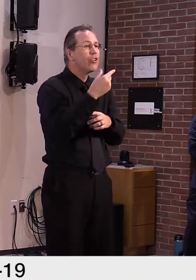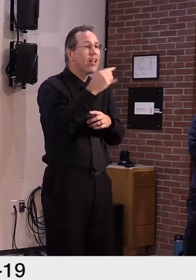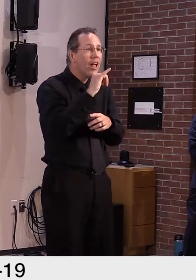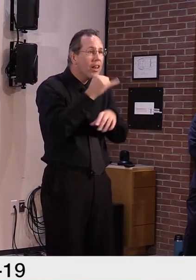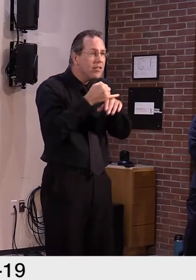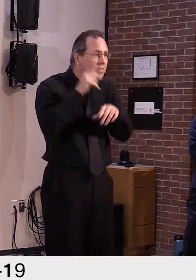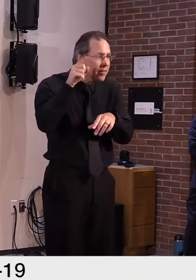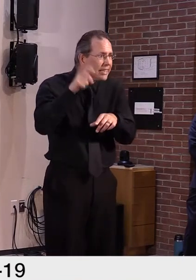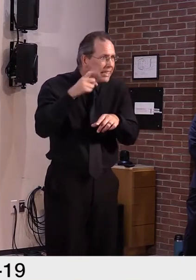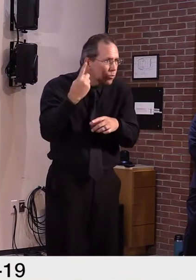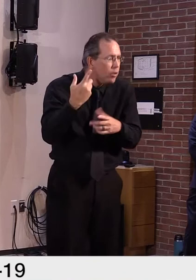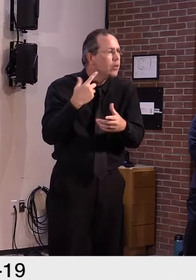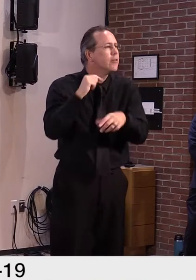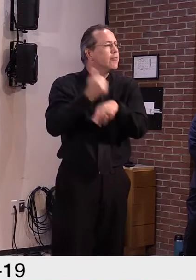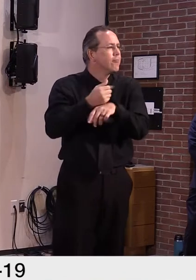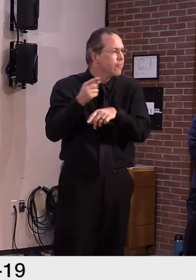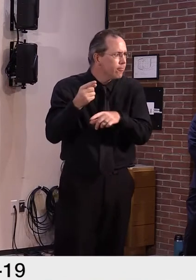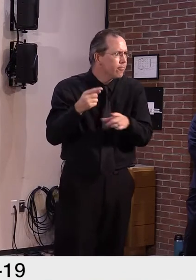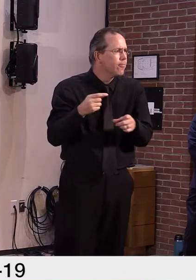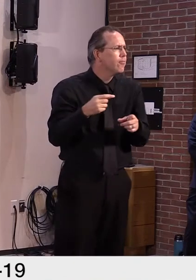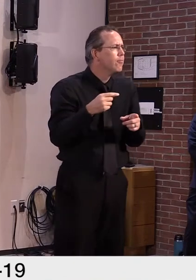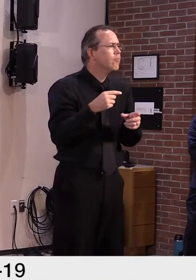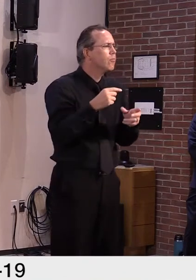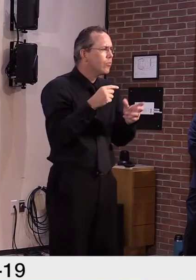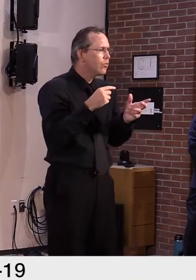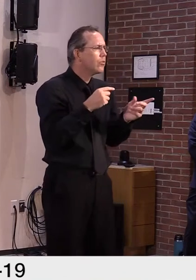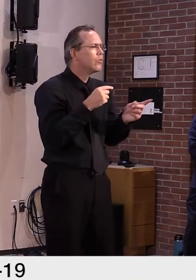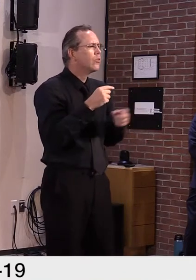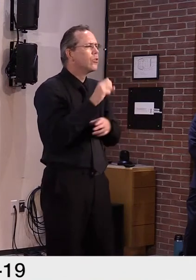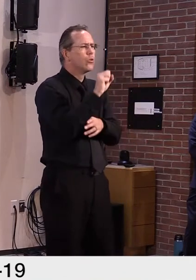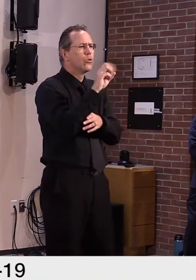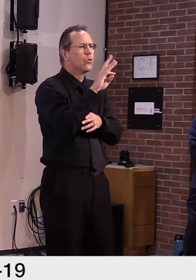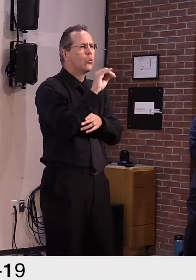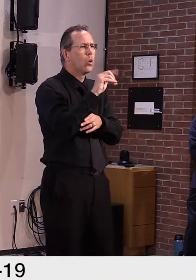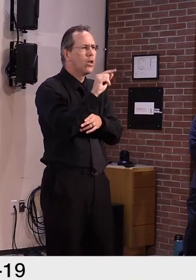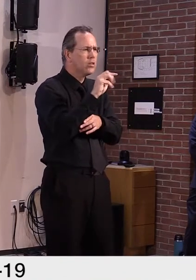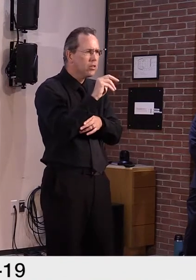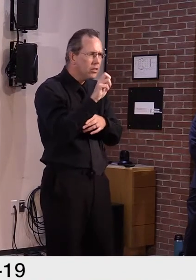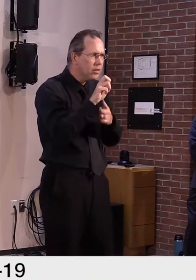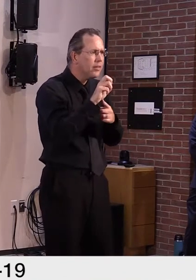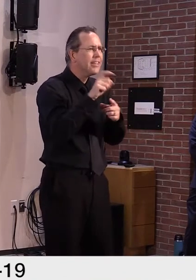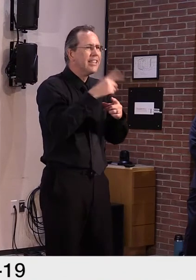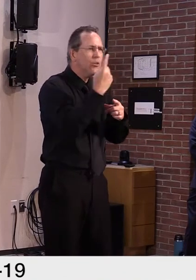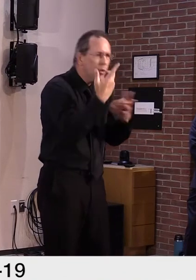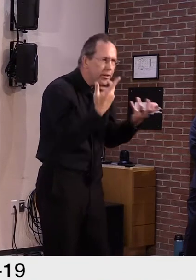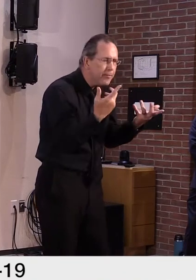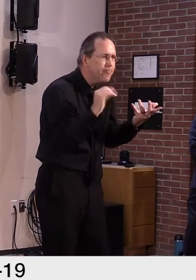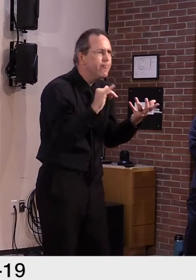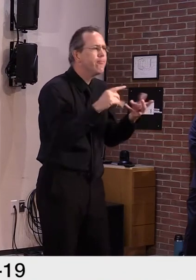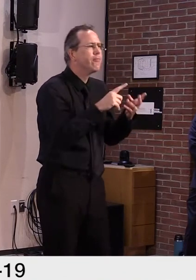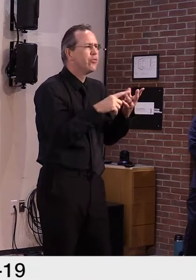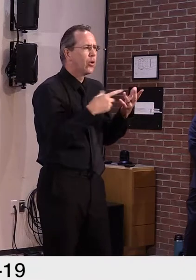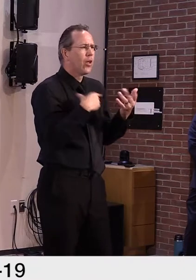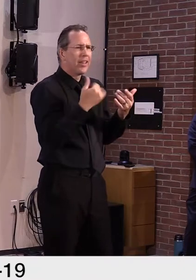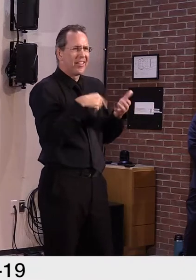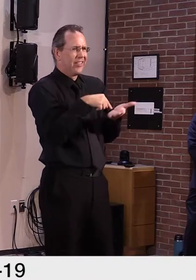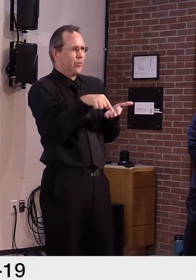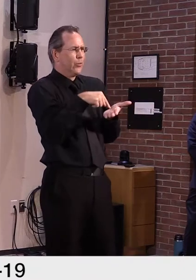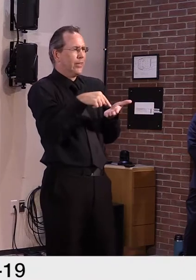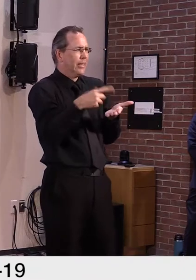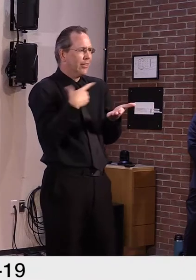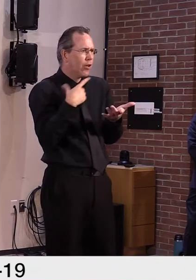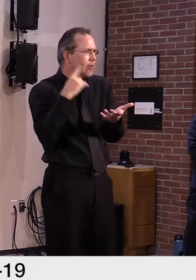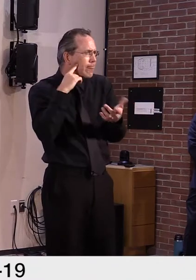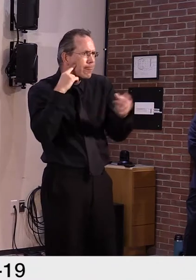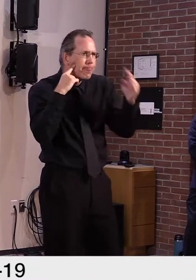adapt. So our tasks over this coming week will be to work with the referral specialists again to see where the need still is.